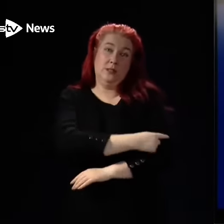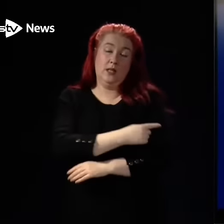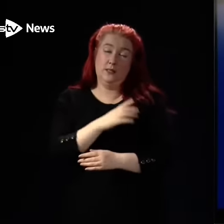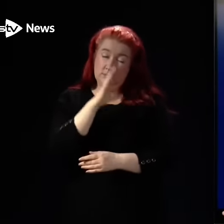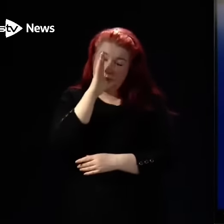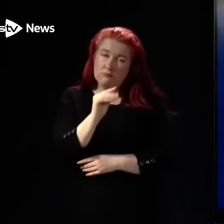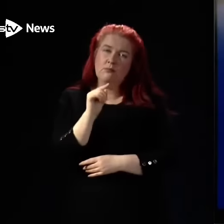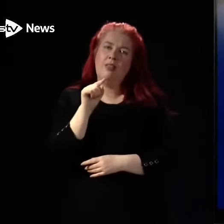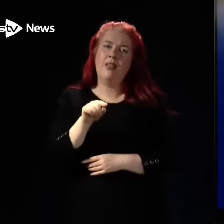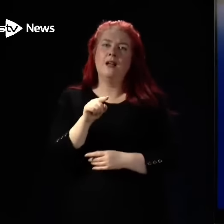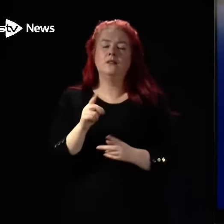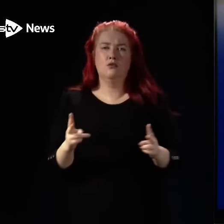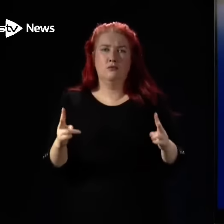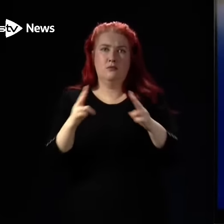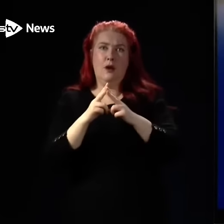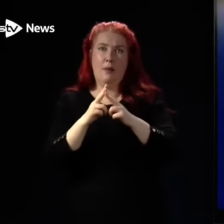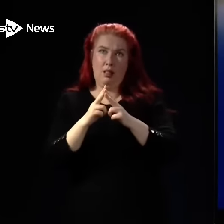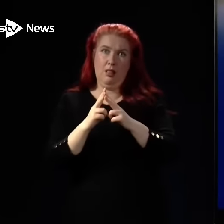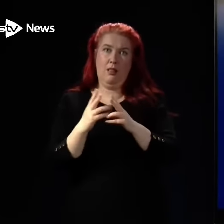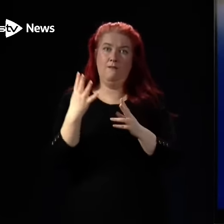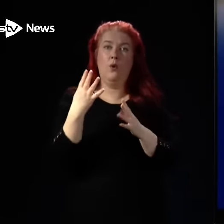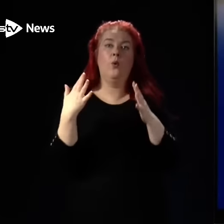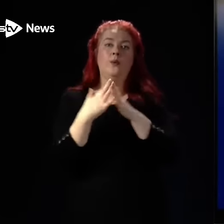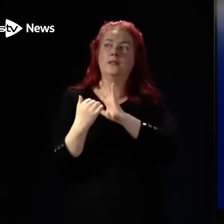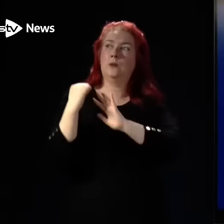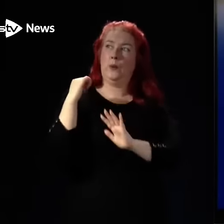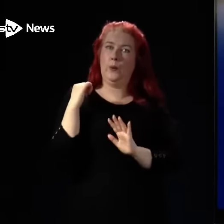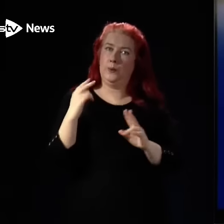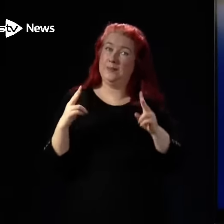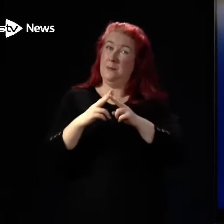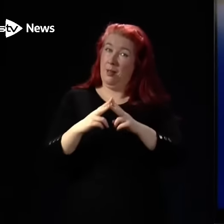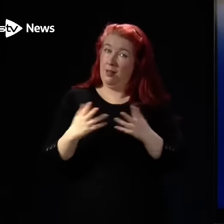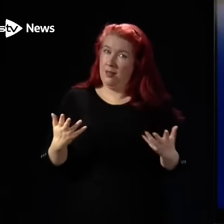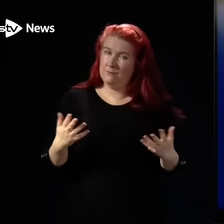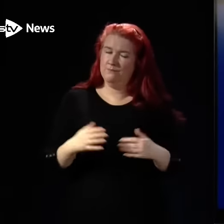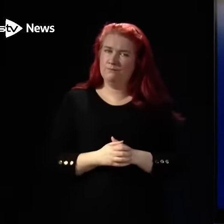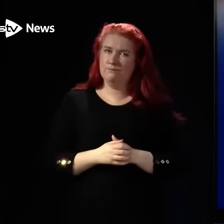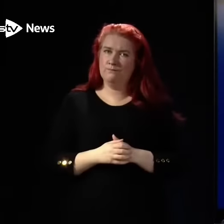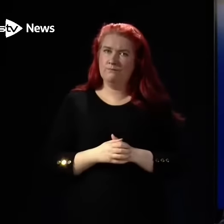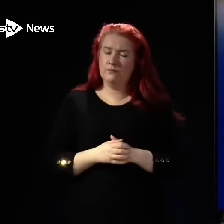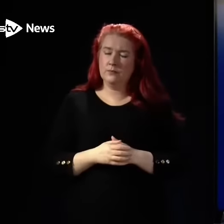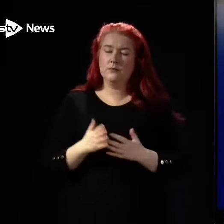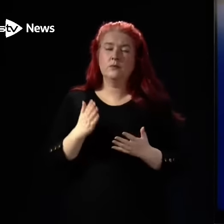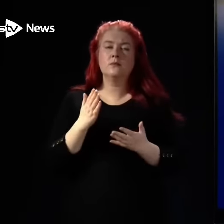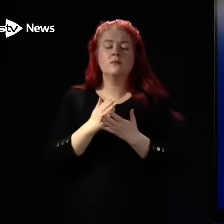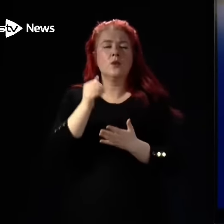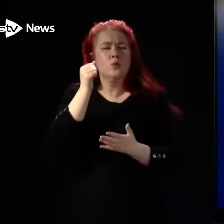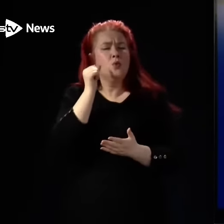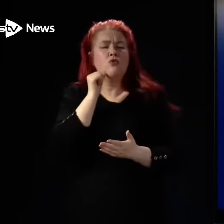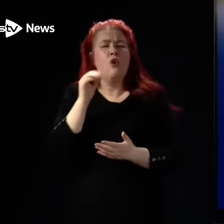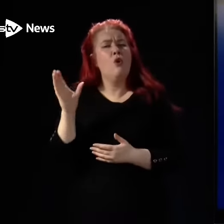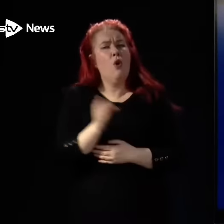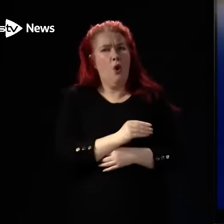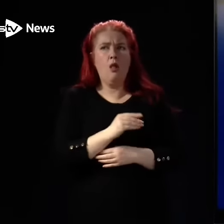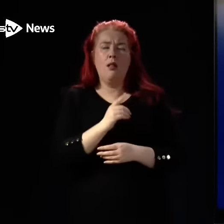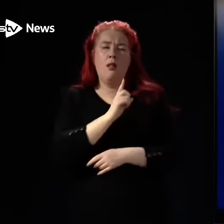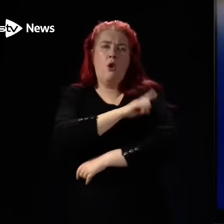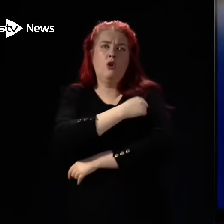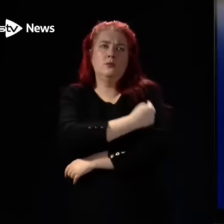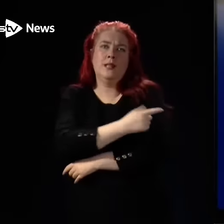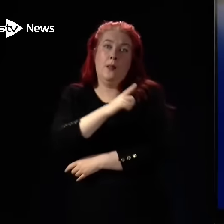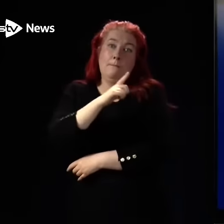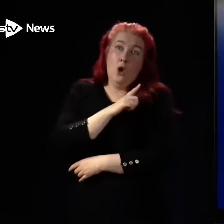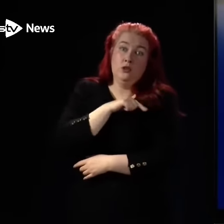double the number four weeks ago. Now even if and this is absolutely the case not all of them are in hospital